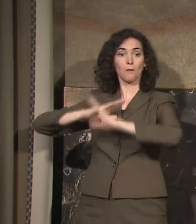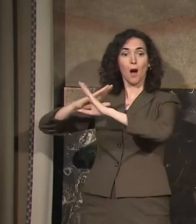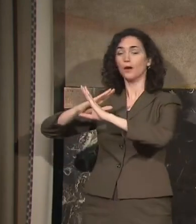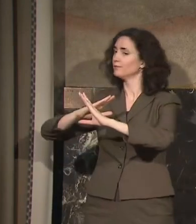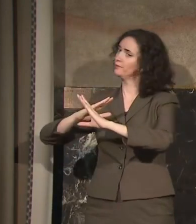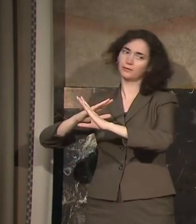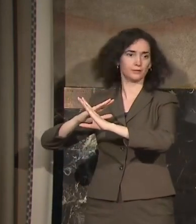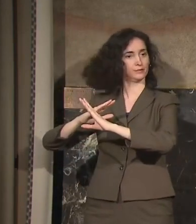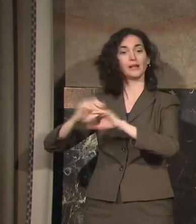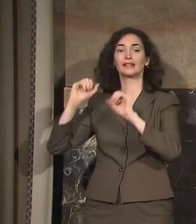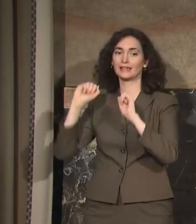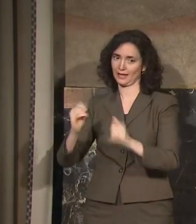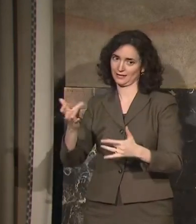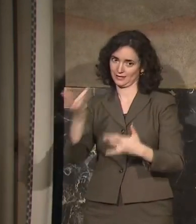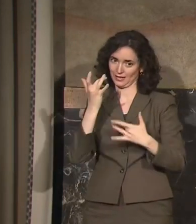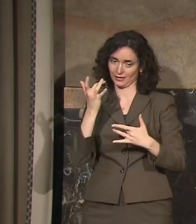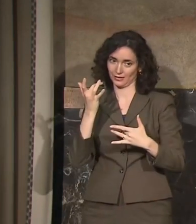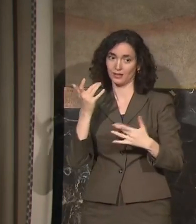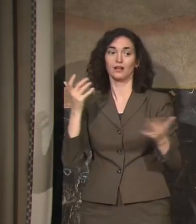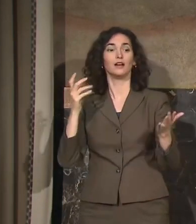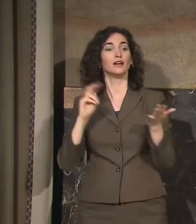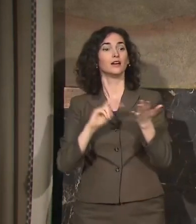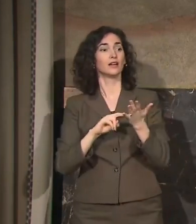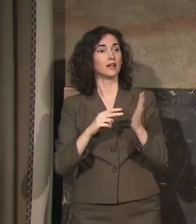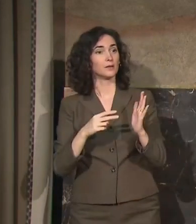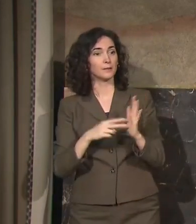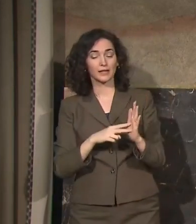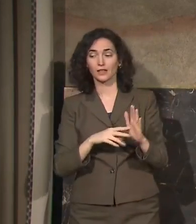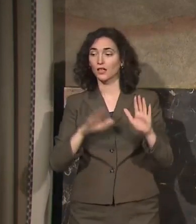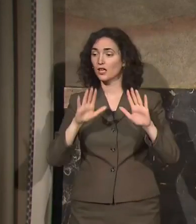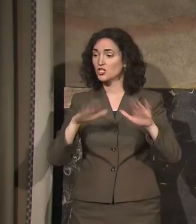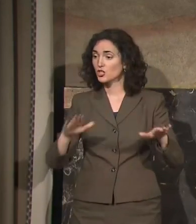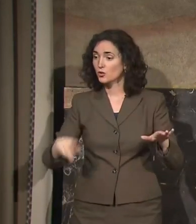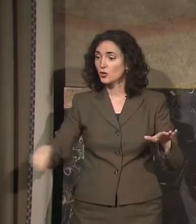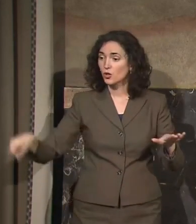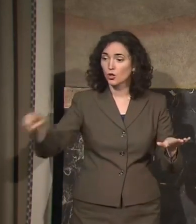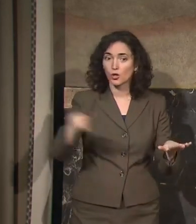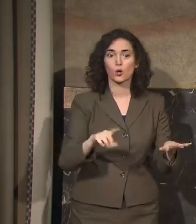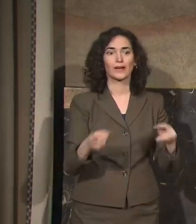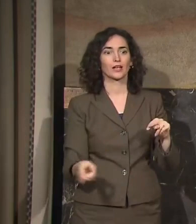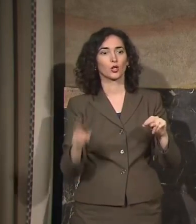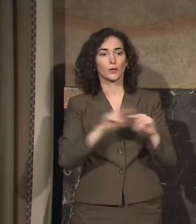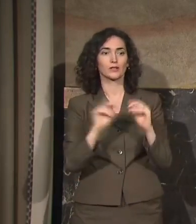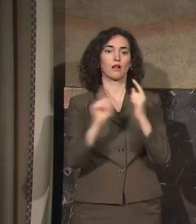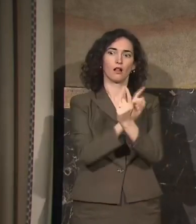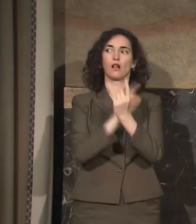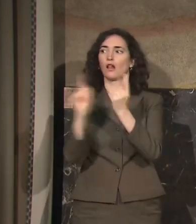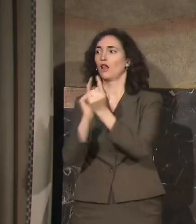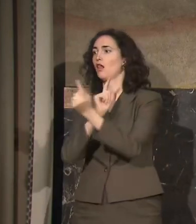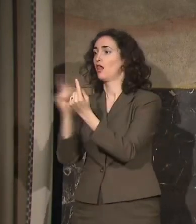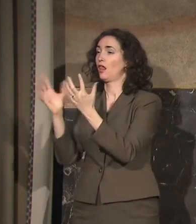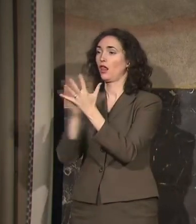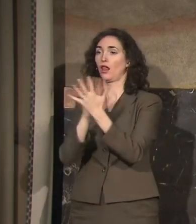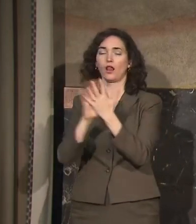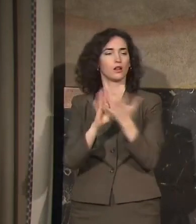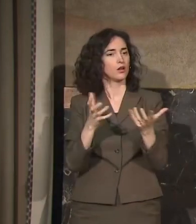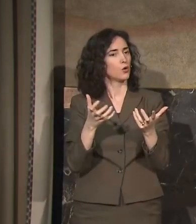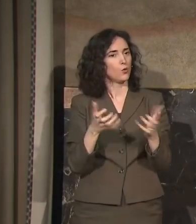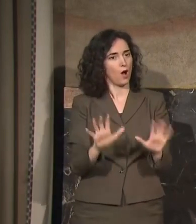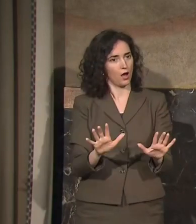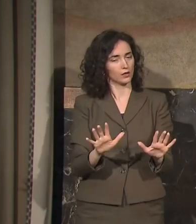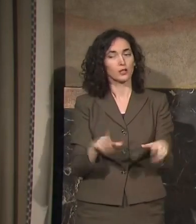so we don't want the children to have more contact than is necessary either. So, for example,